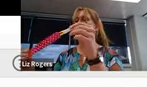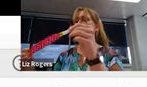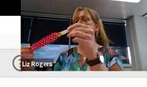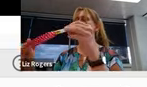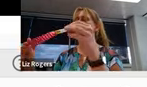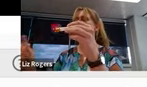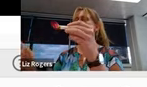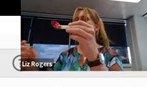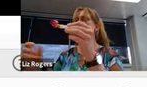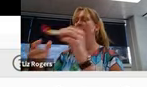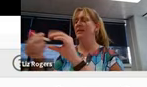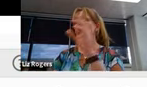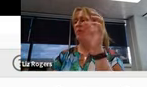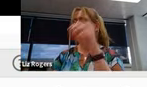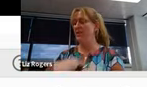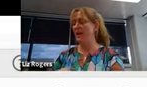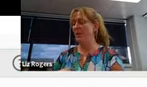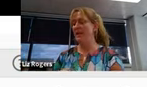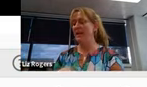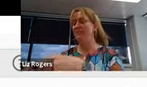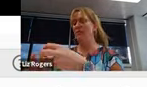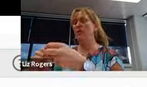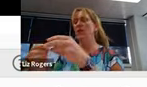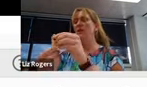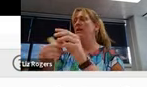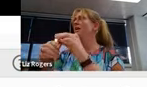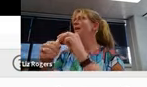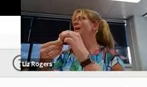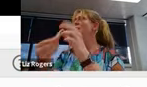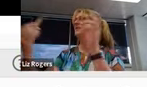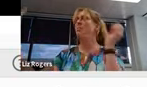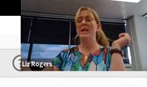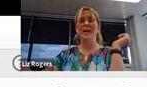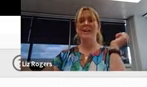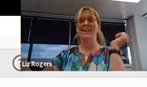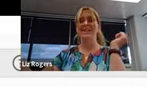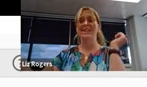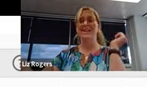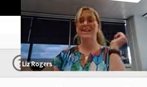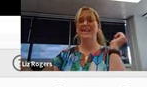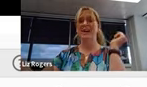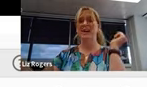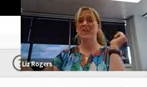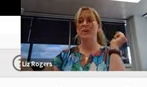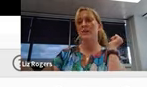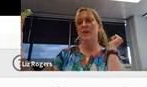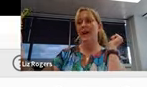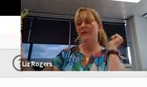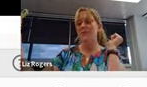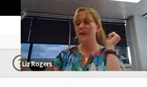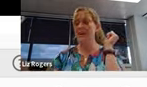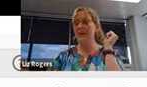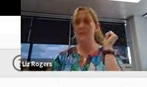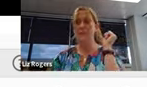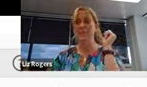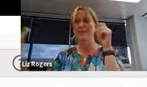items, party popper thing. What's that for a USB stick? I don't know what's on